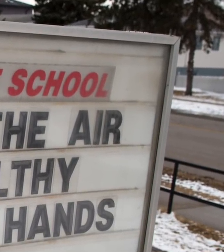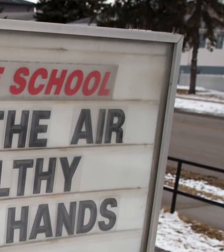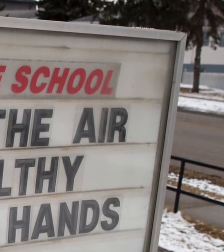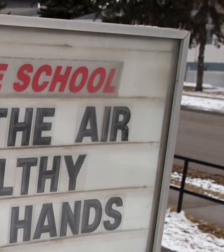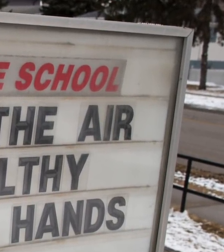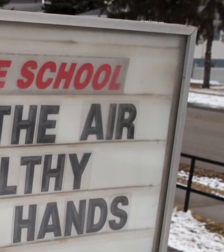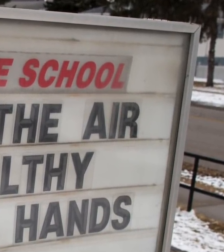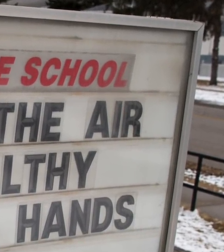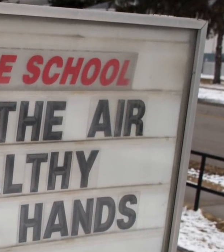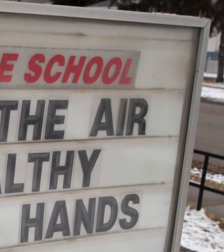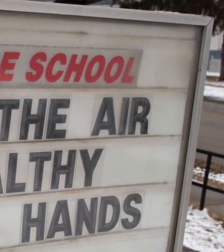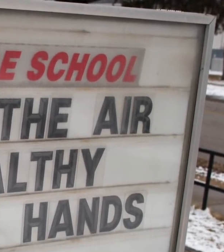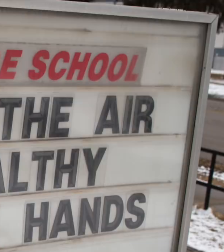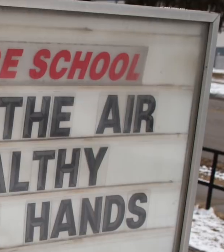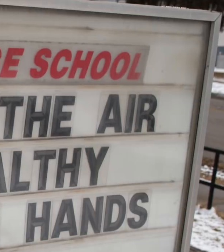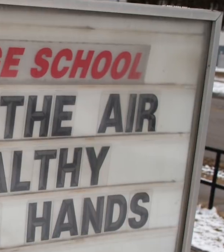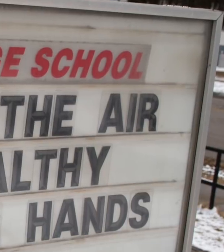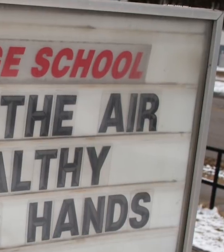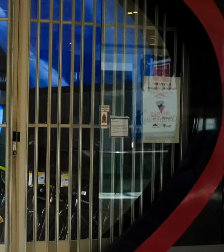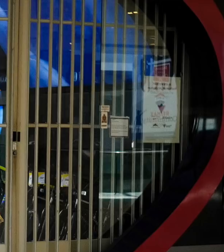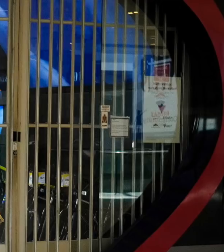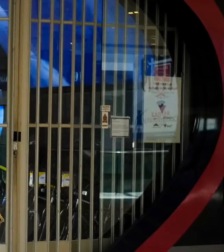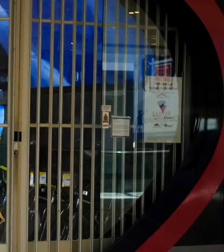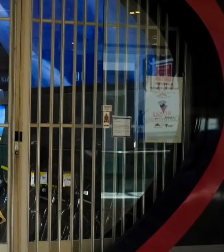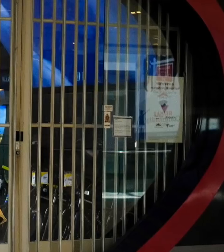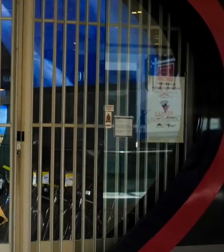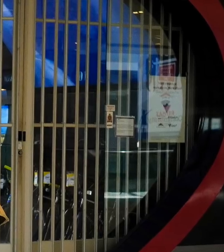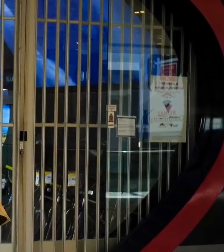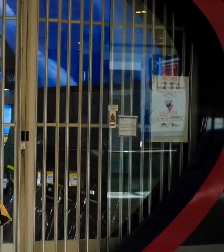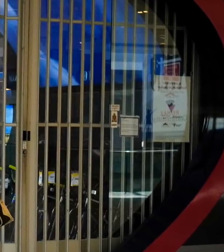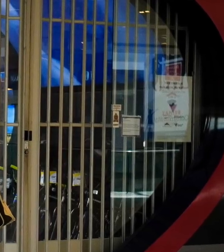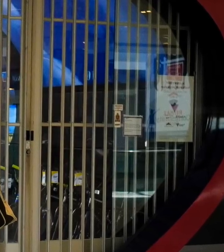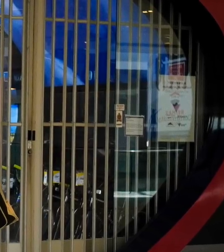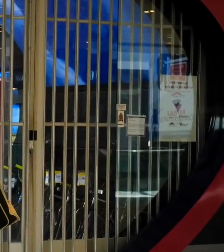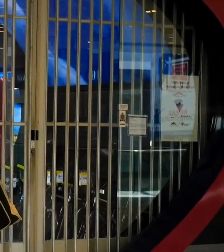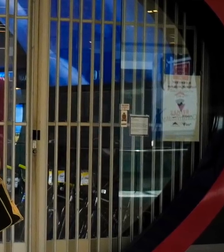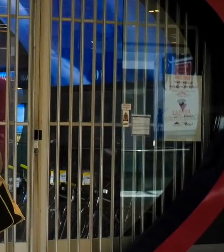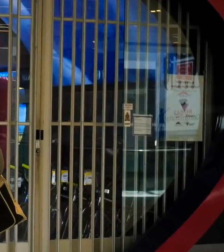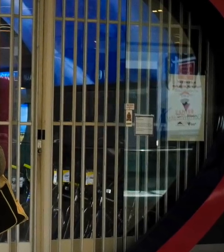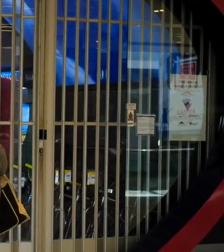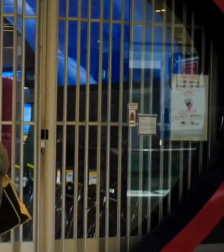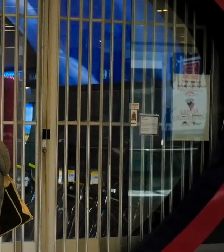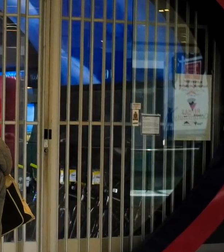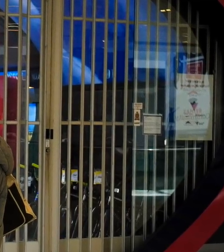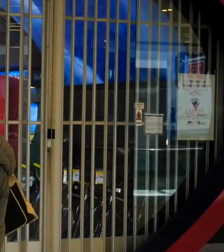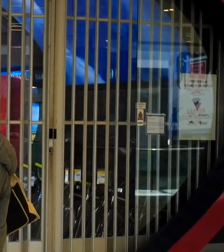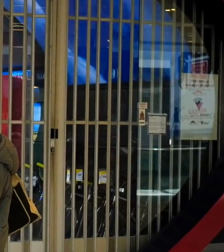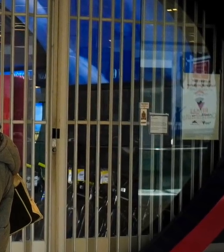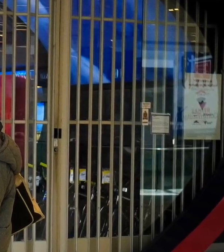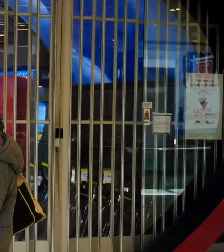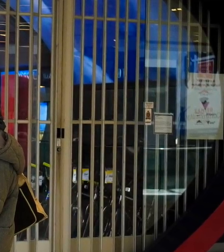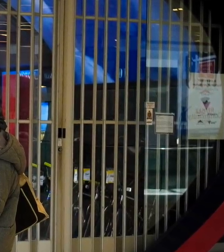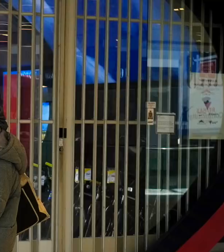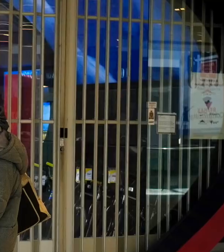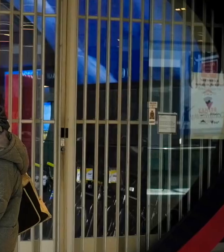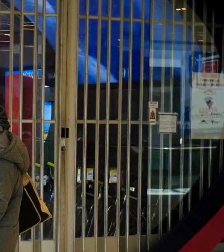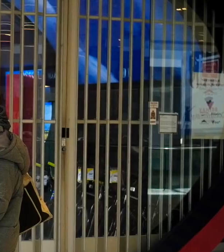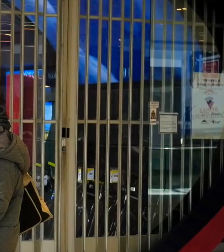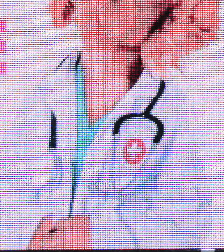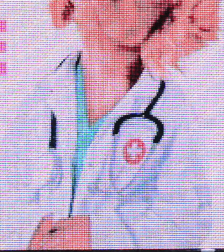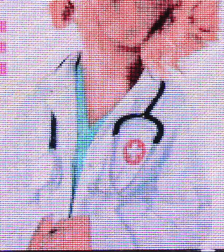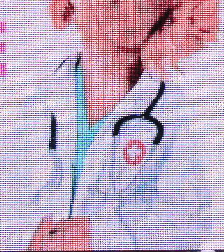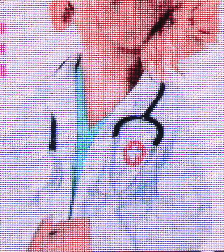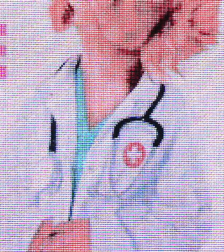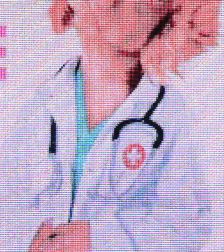This isn't just about the actions that the government is taking. It's down to each and every one of us. Practice social